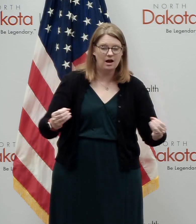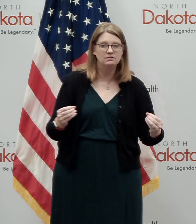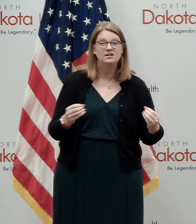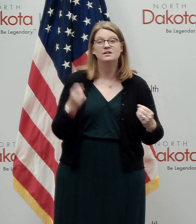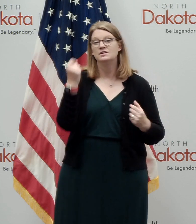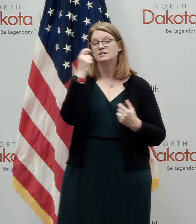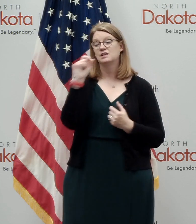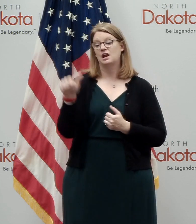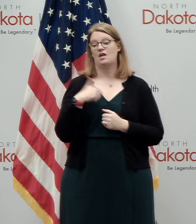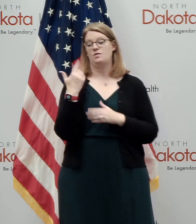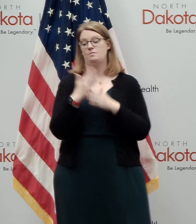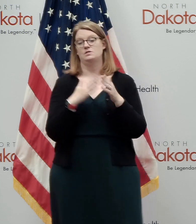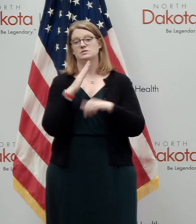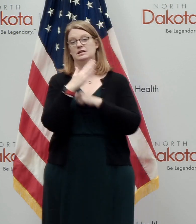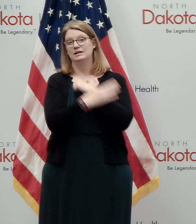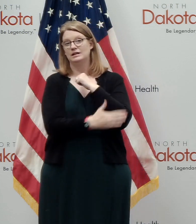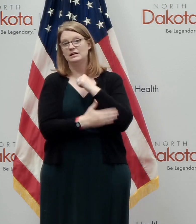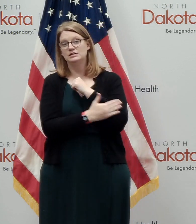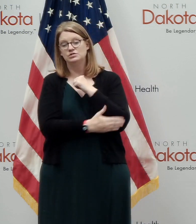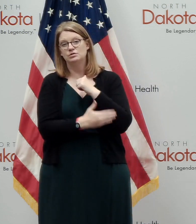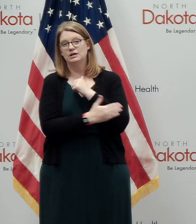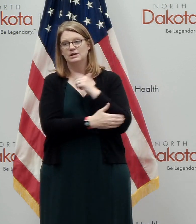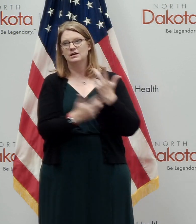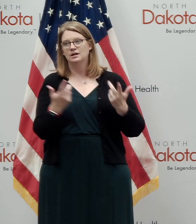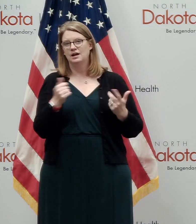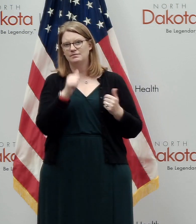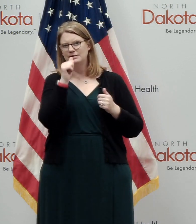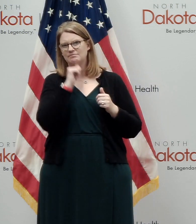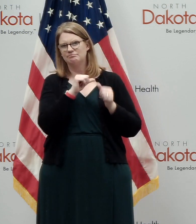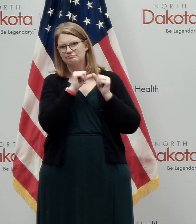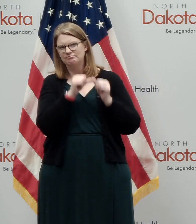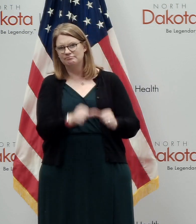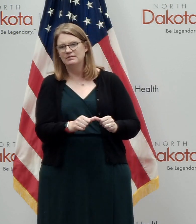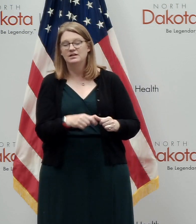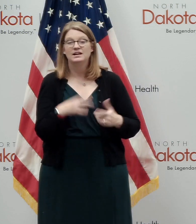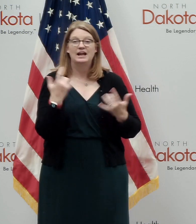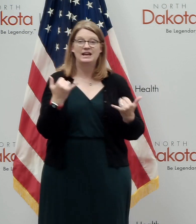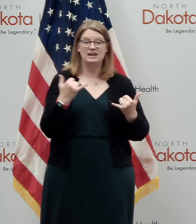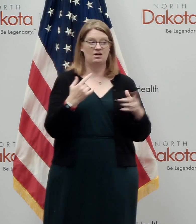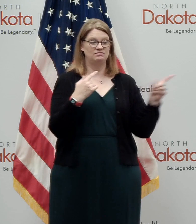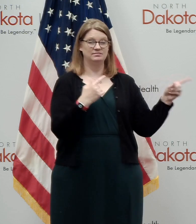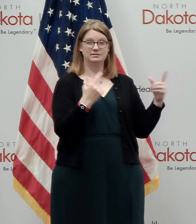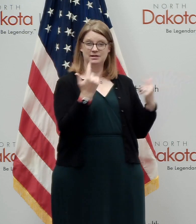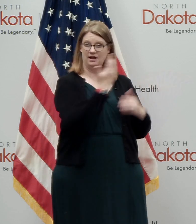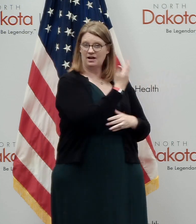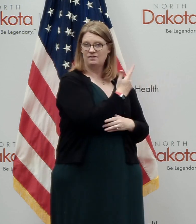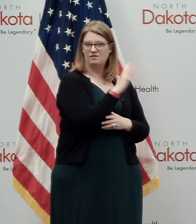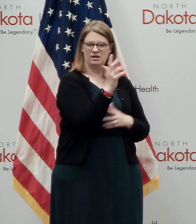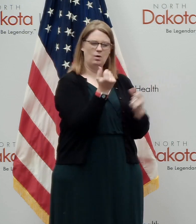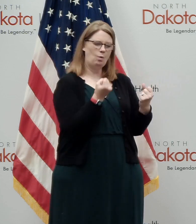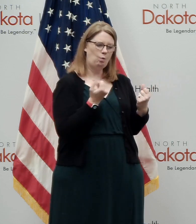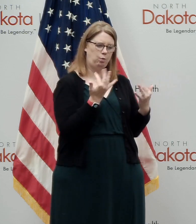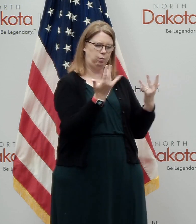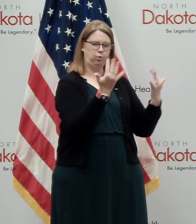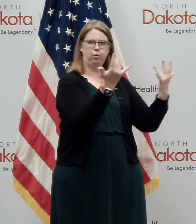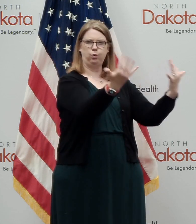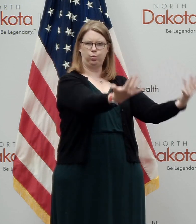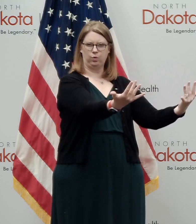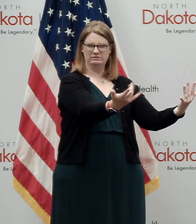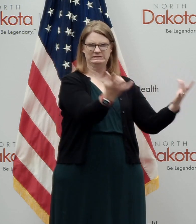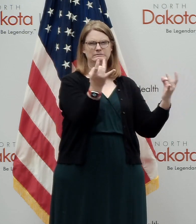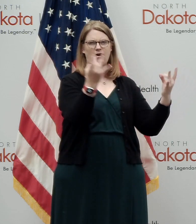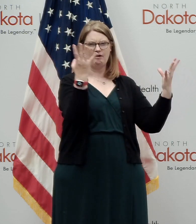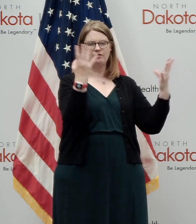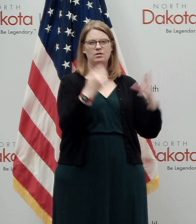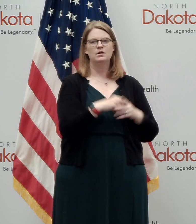other parts of the nation, uh, have been dealing with that and now they're dealing with devastating wildfires on the west coast. Uh, the North Dakota